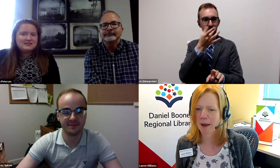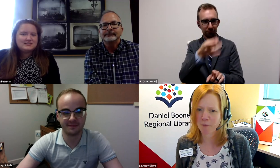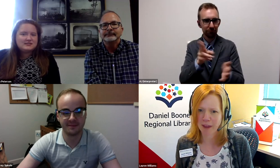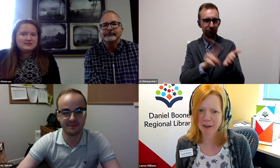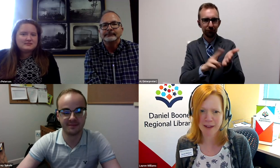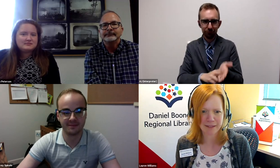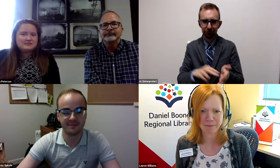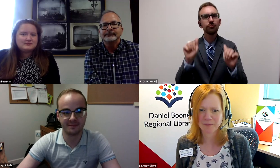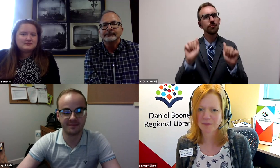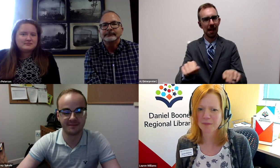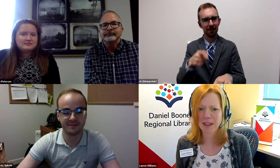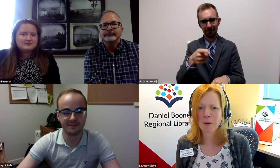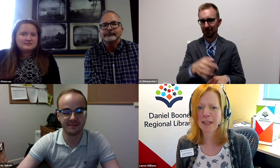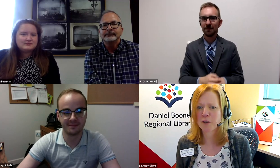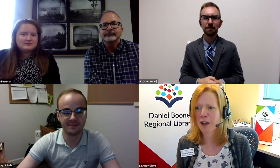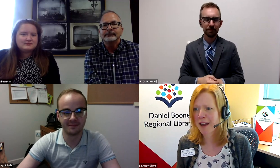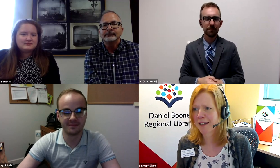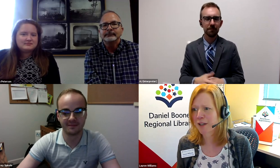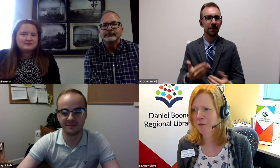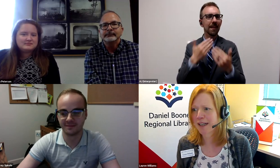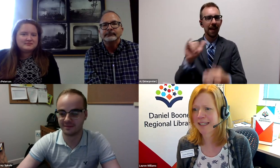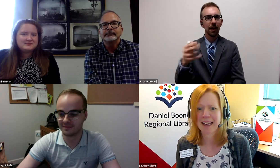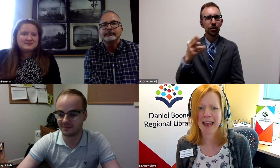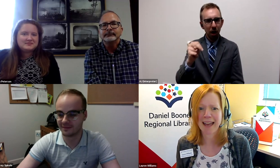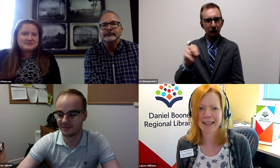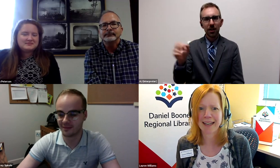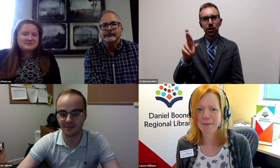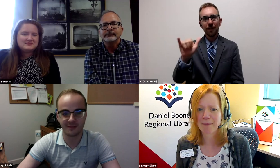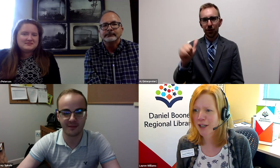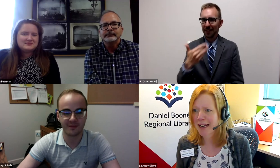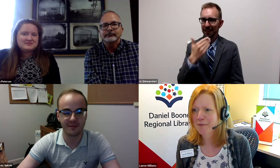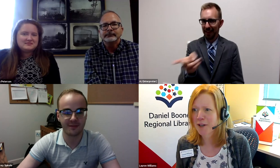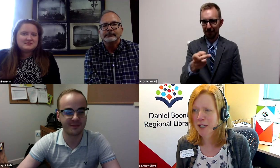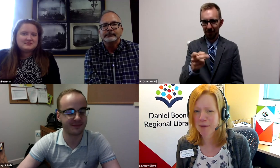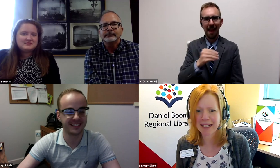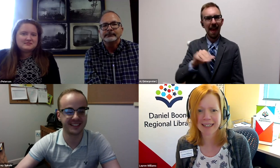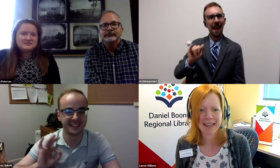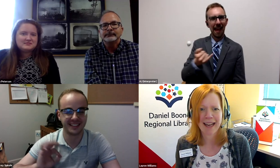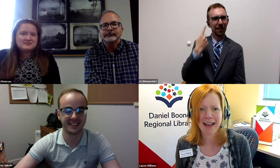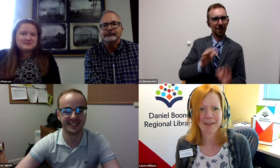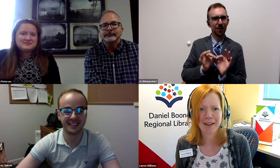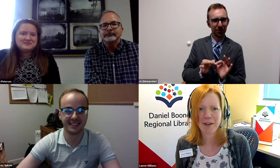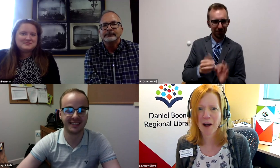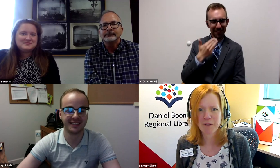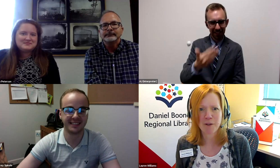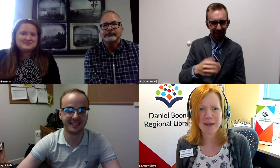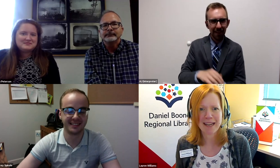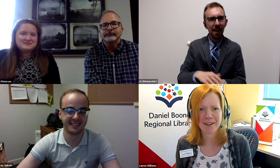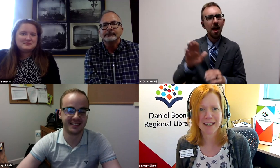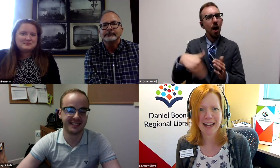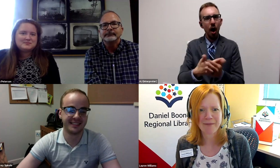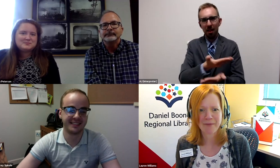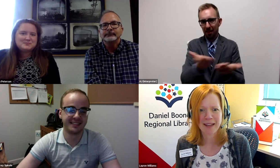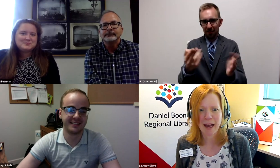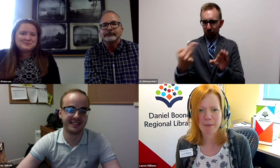for that event. I want to thank you, John and Jeffrey and AJ for interpreting all of you for being